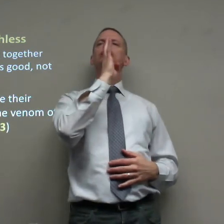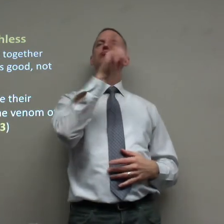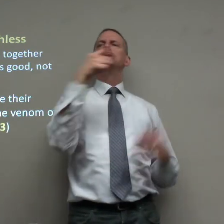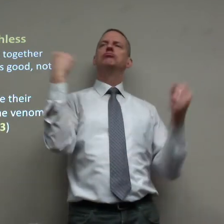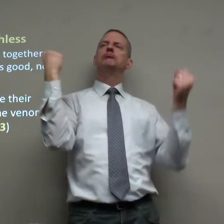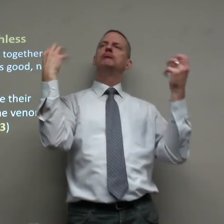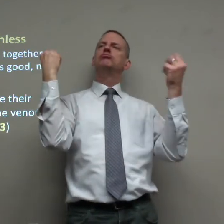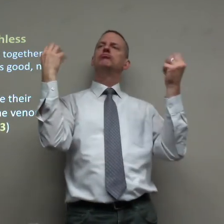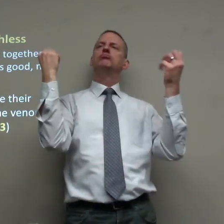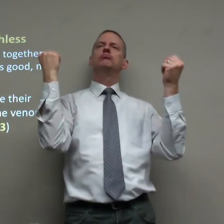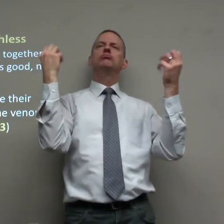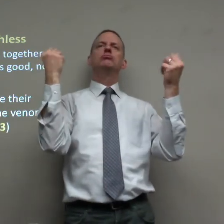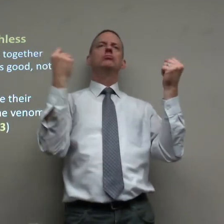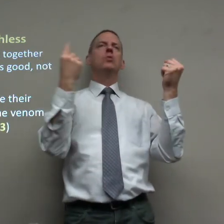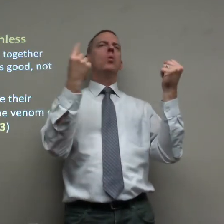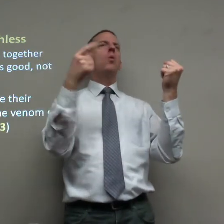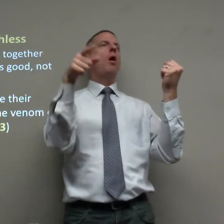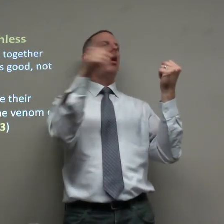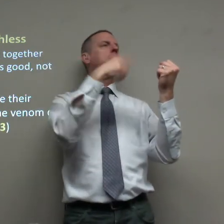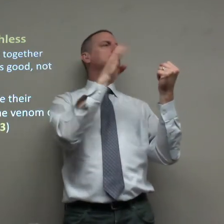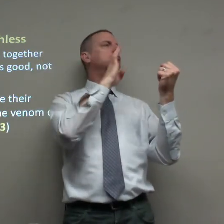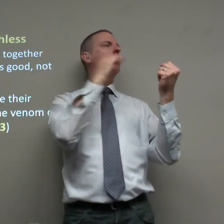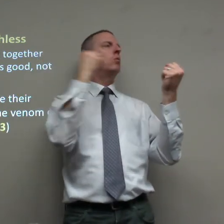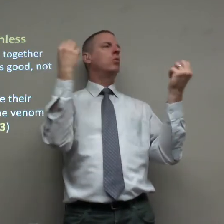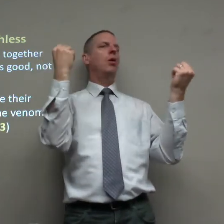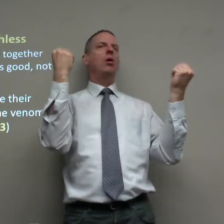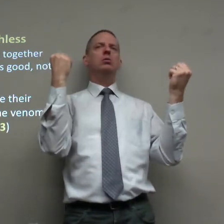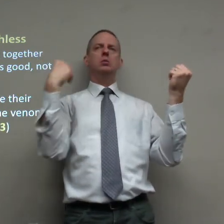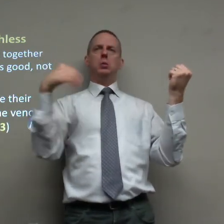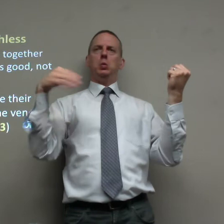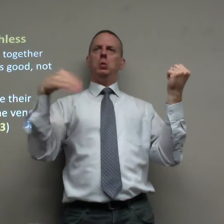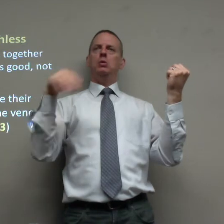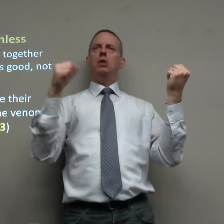so it's talking about when they talk or when they sign when they speak